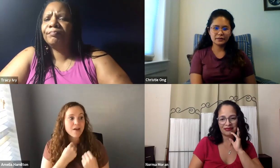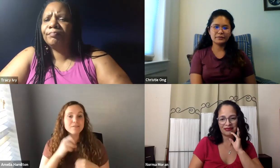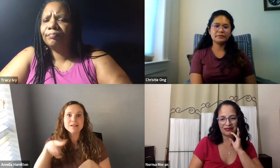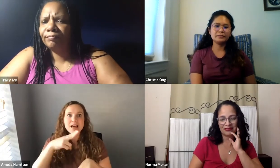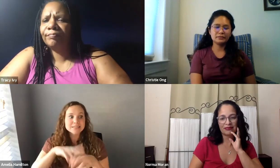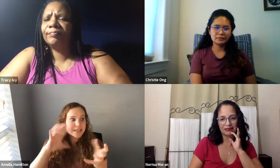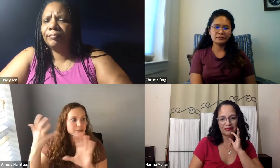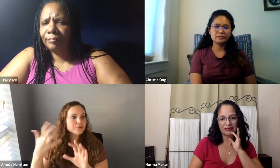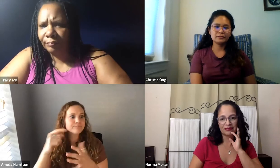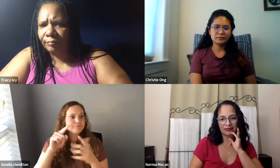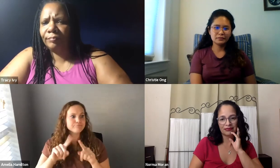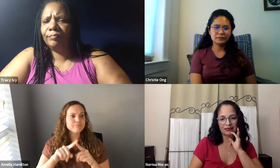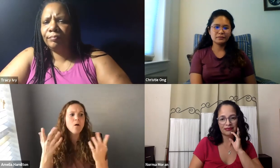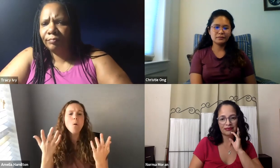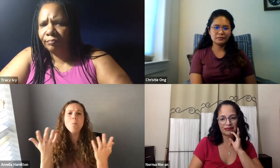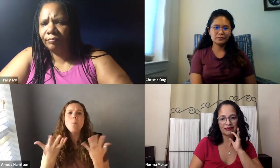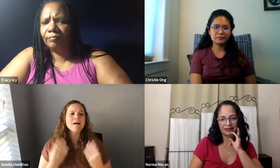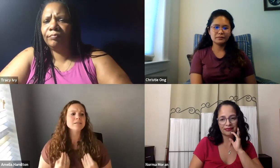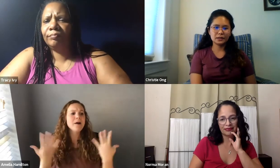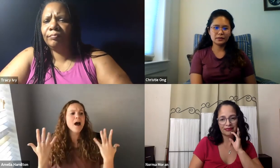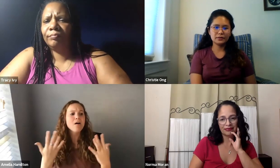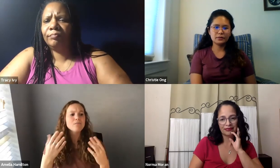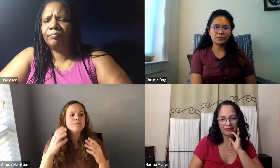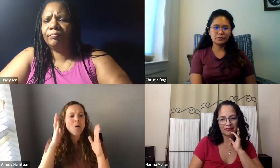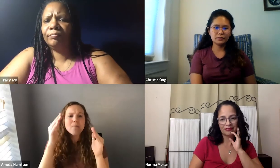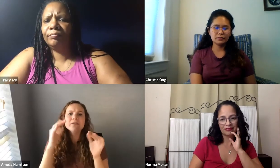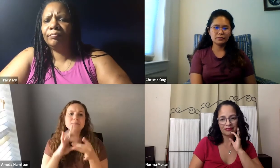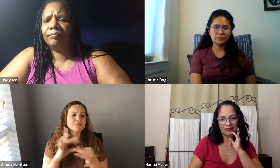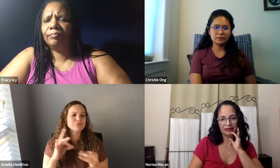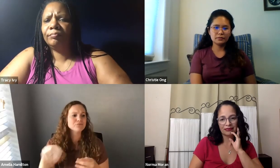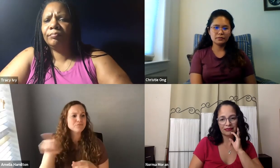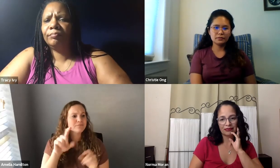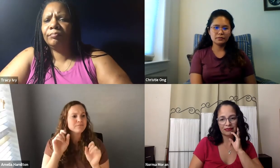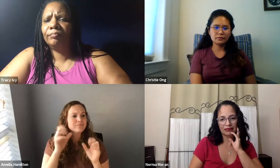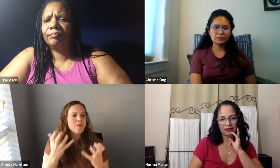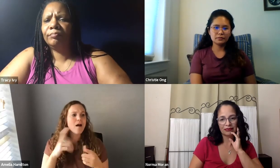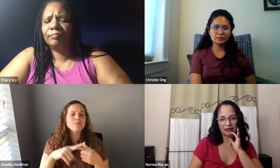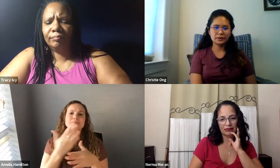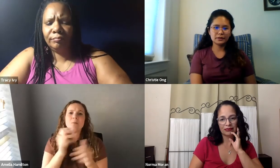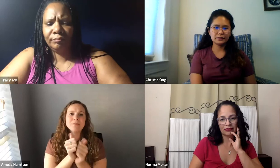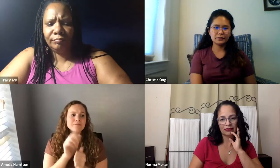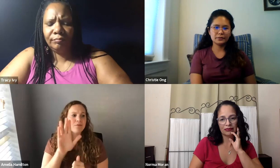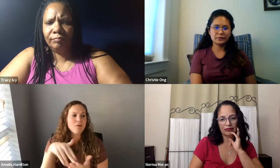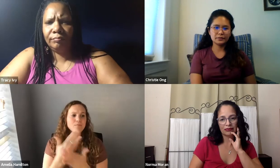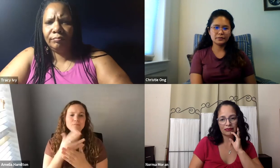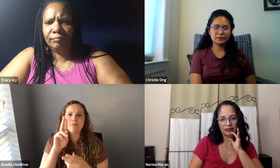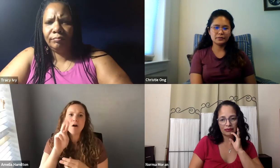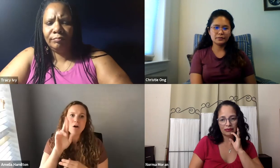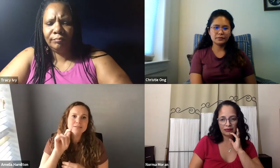As you know, with all the chaotic issues going on in the world, what inspirational and hopeful message